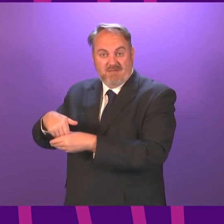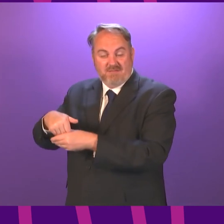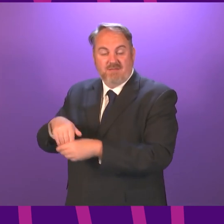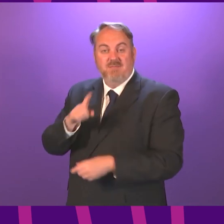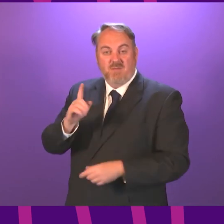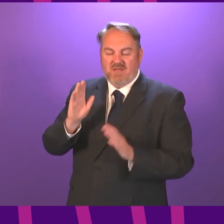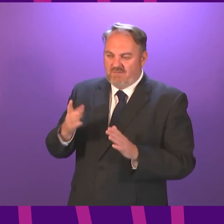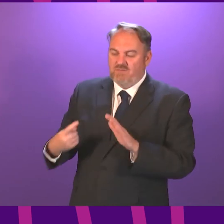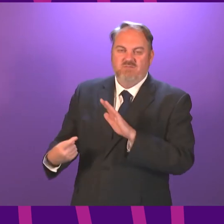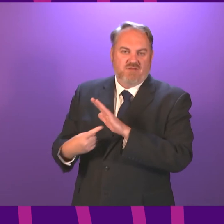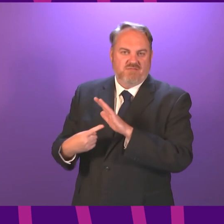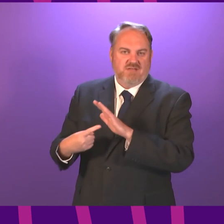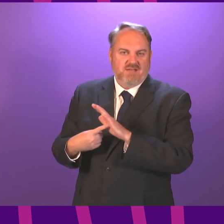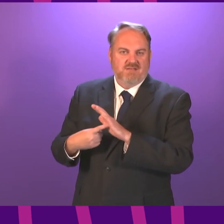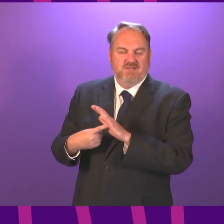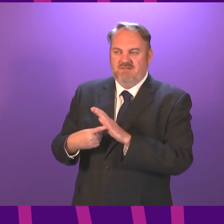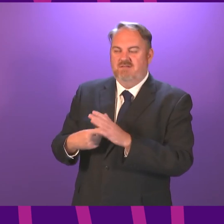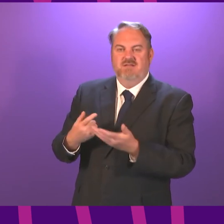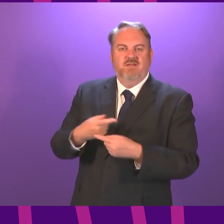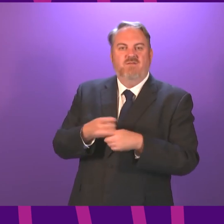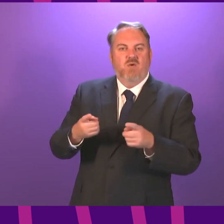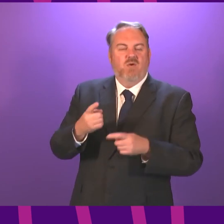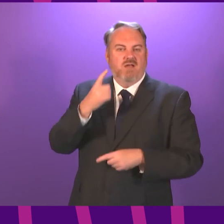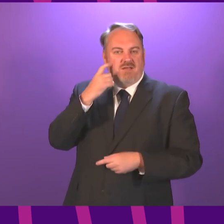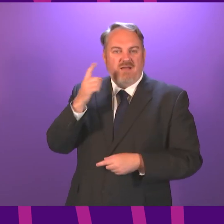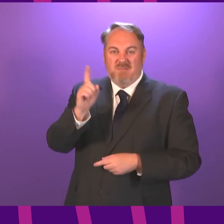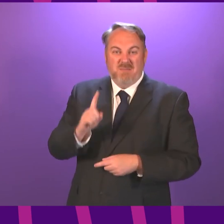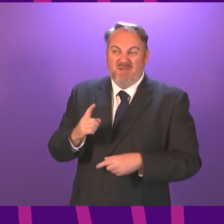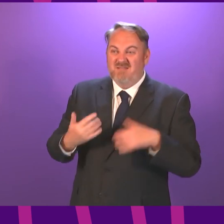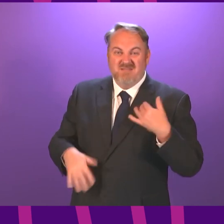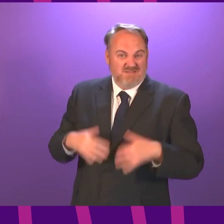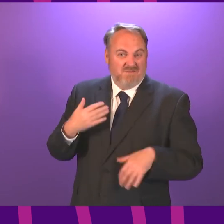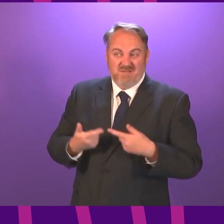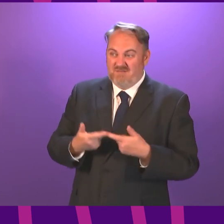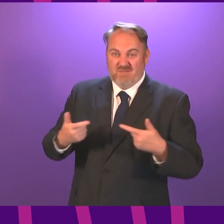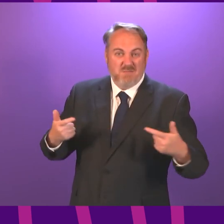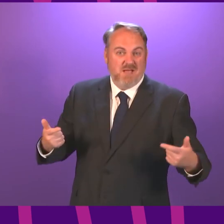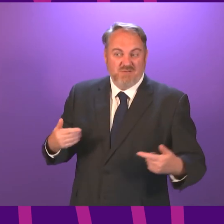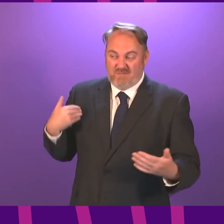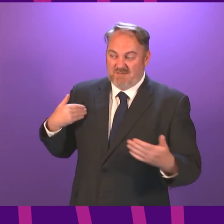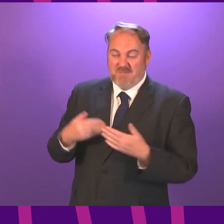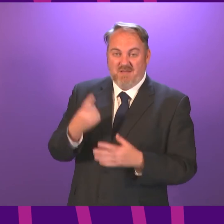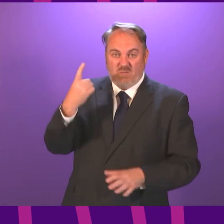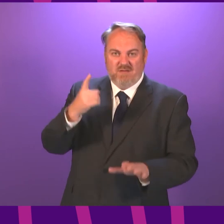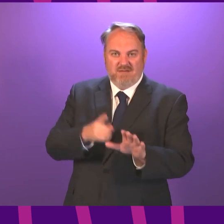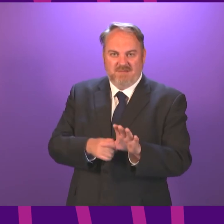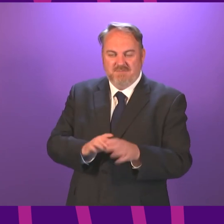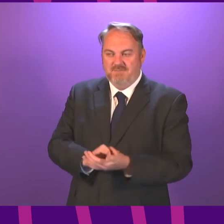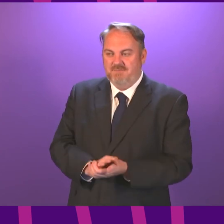of this I think we need to prioritise recovery from young people who have borne so much of the brunt of what we've all gone through over the past year call